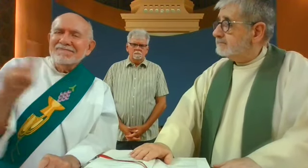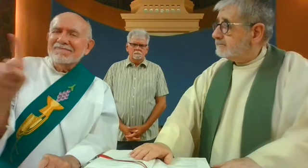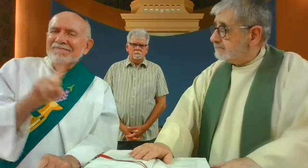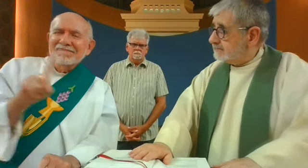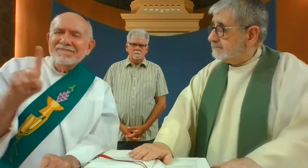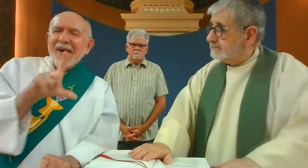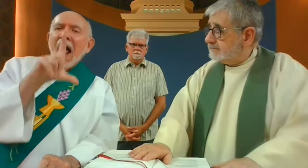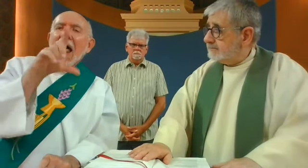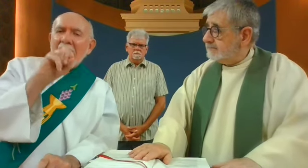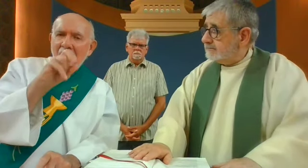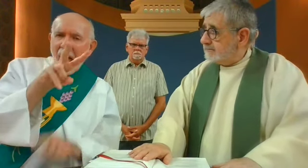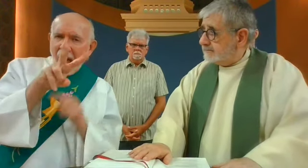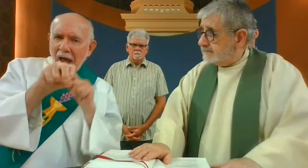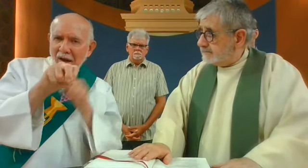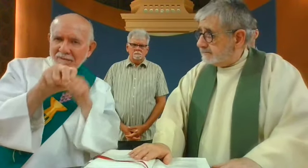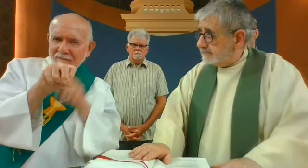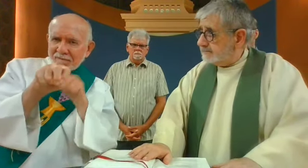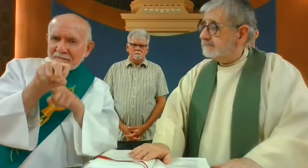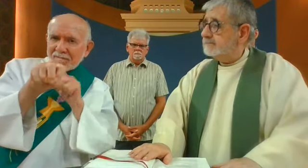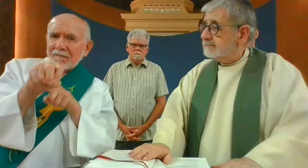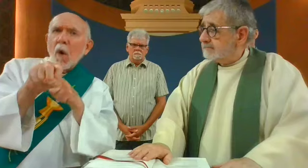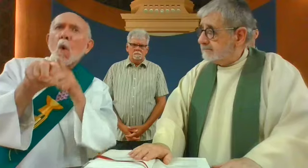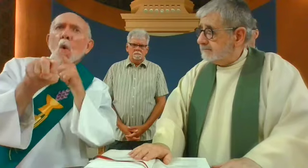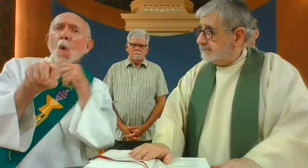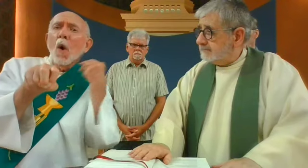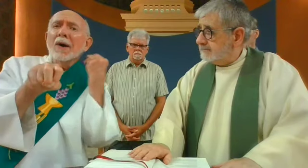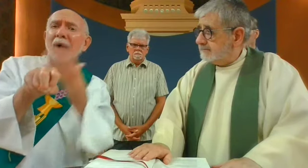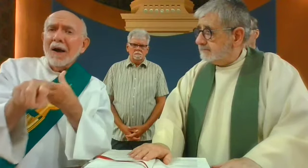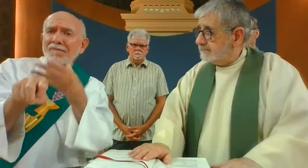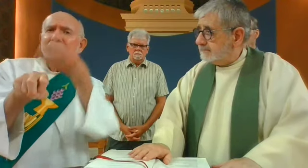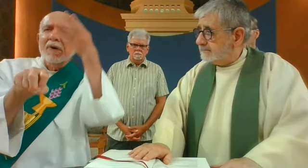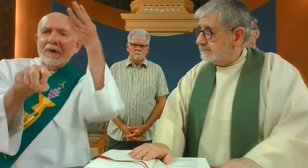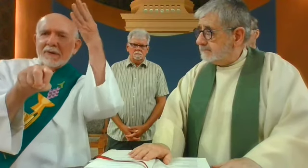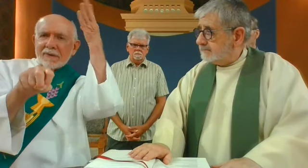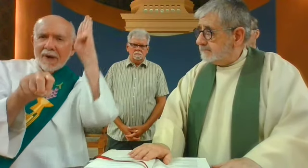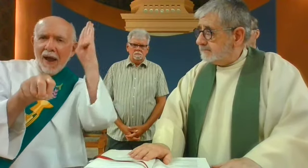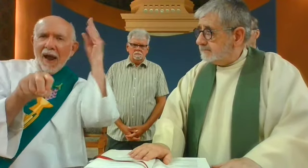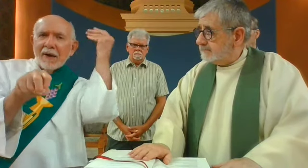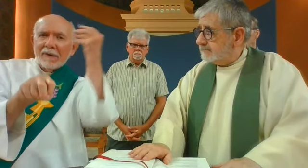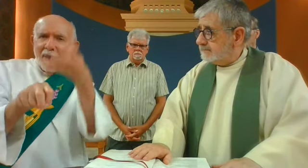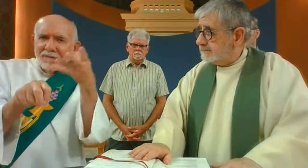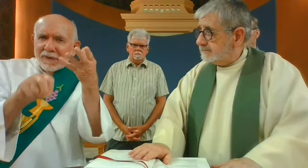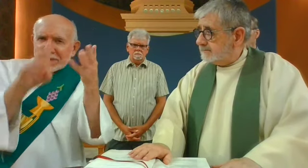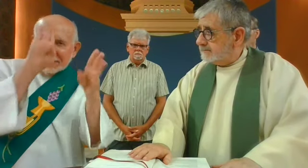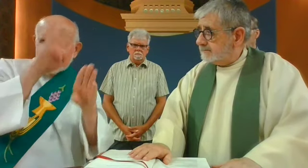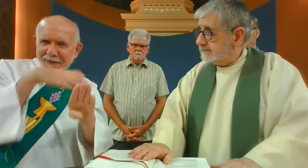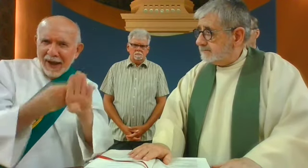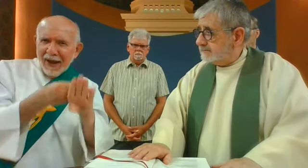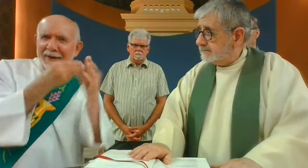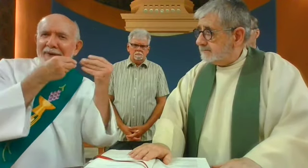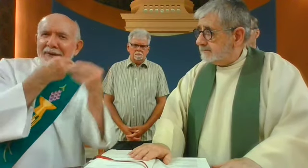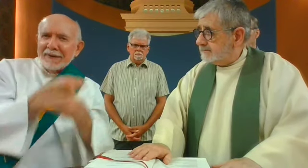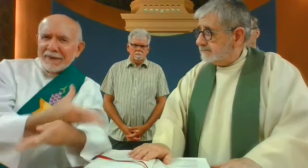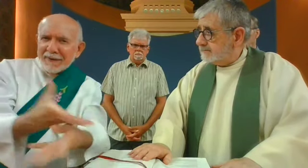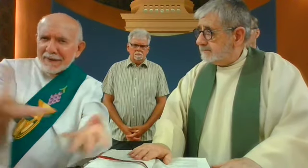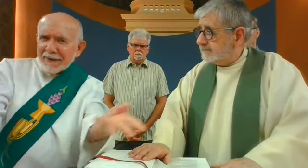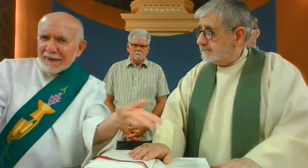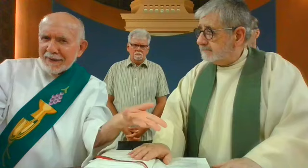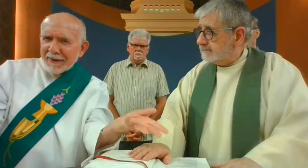knowing that that is not the response, but that love that God has given to us, he